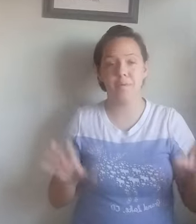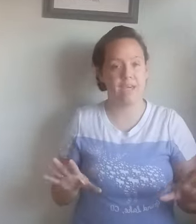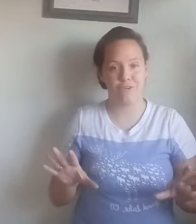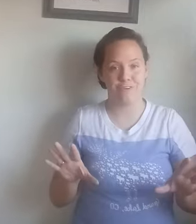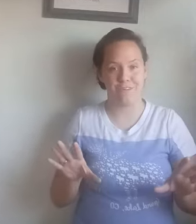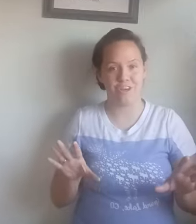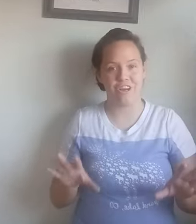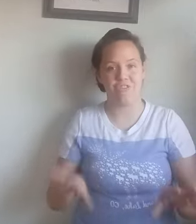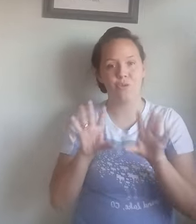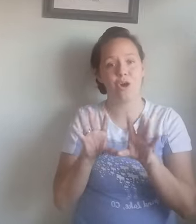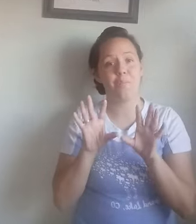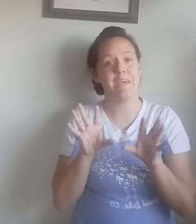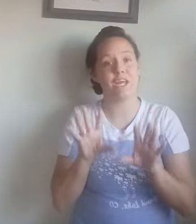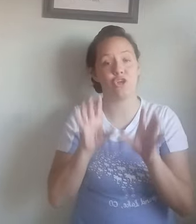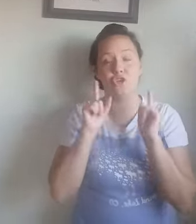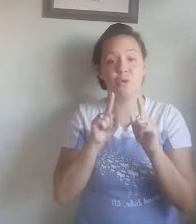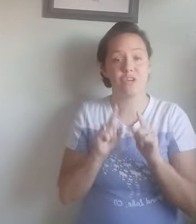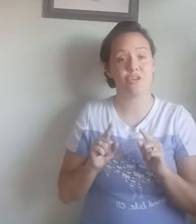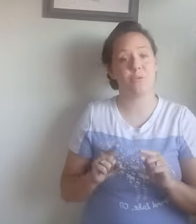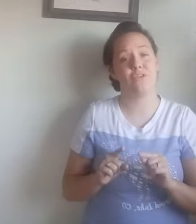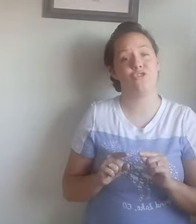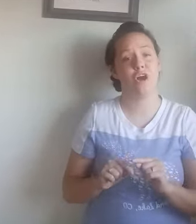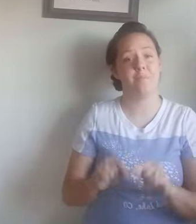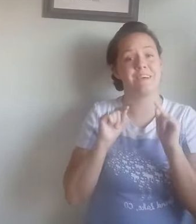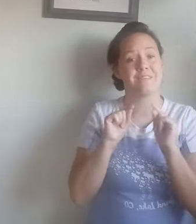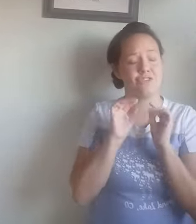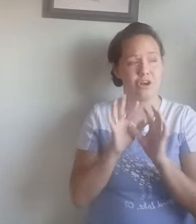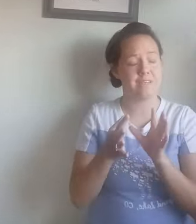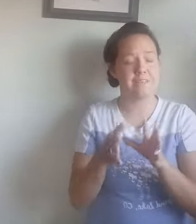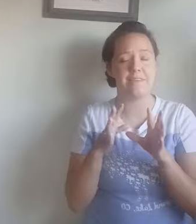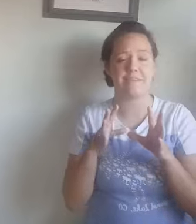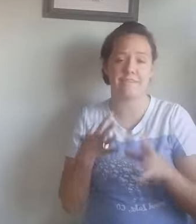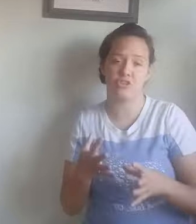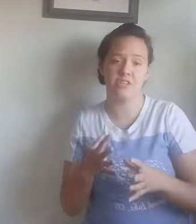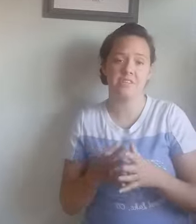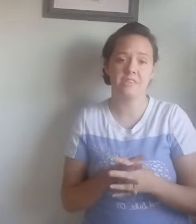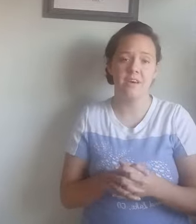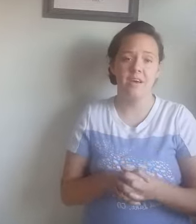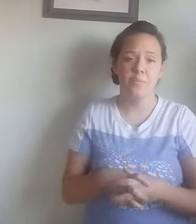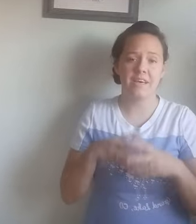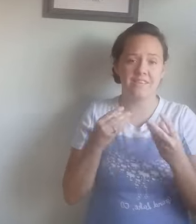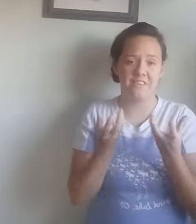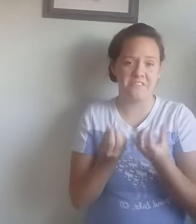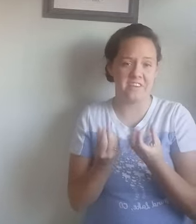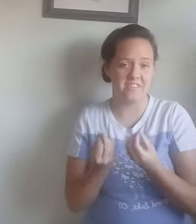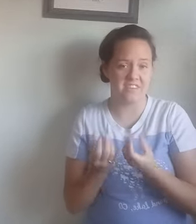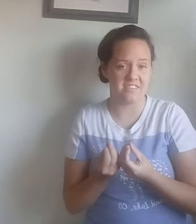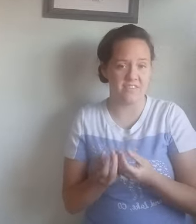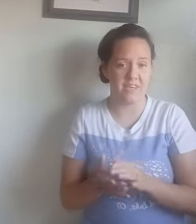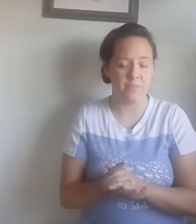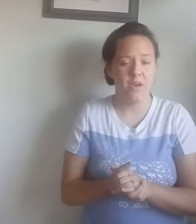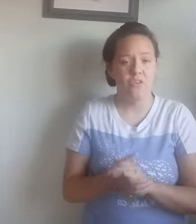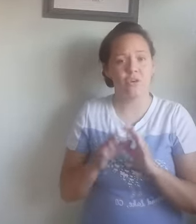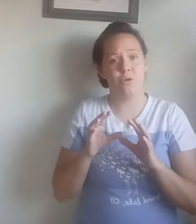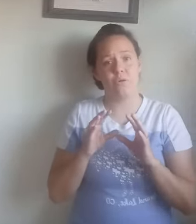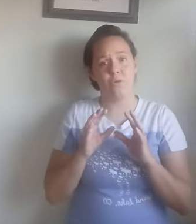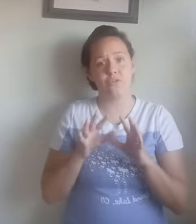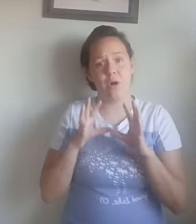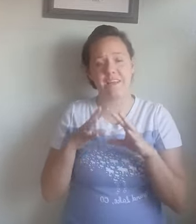beginner friendly yarn. If you are a beginner, do not start with this yarn because it's hard to see the stitches because of the fluffiness of it. So, so I